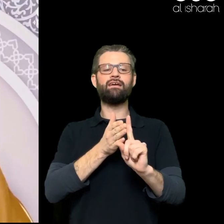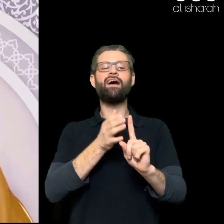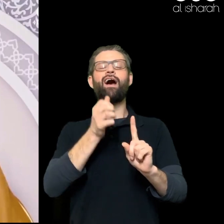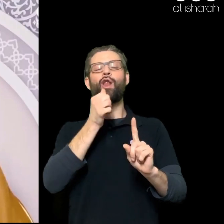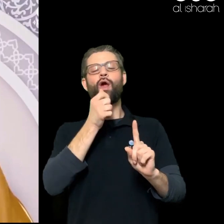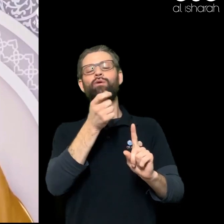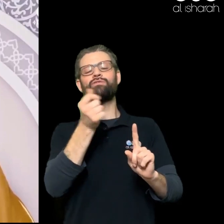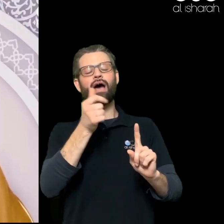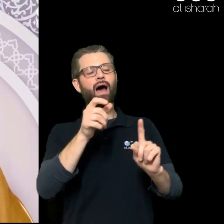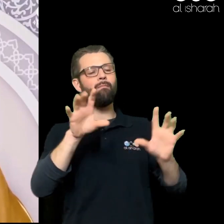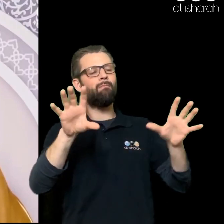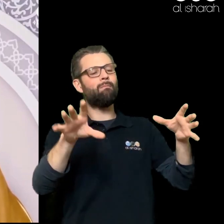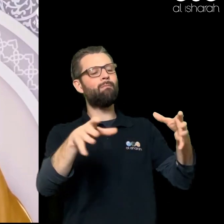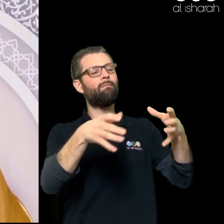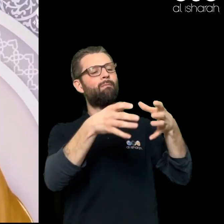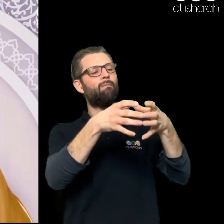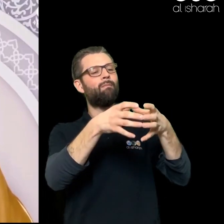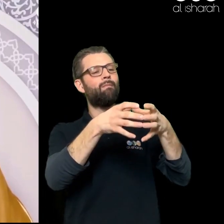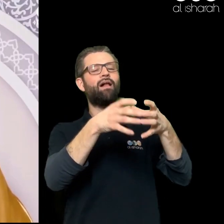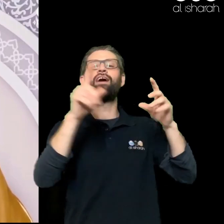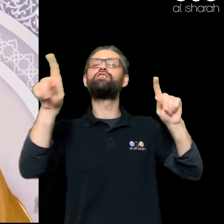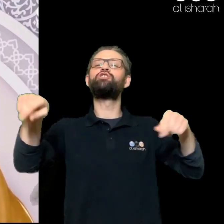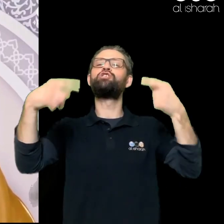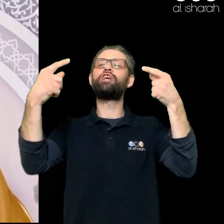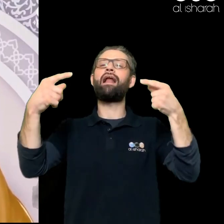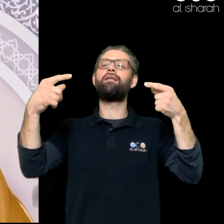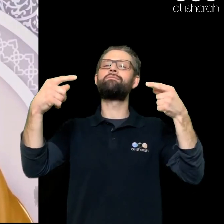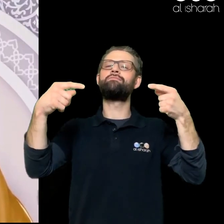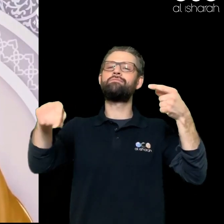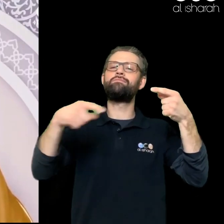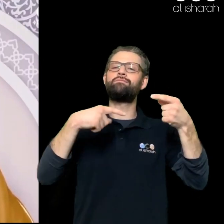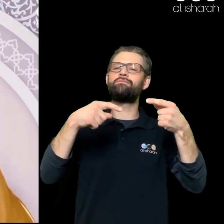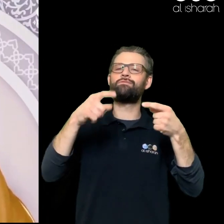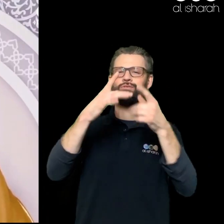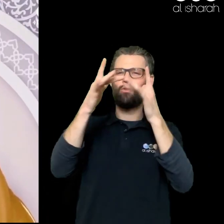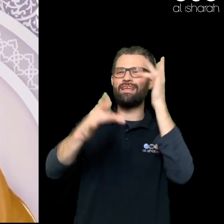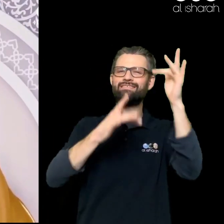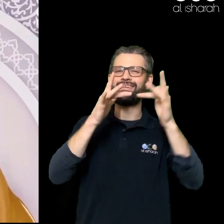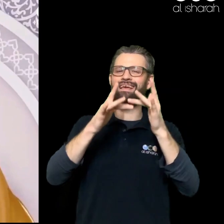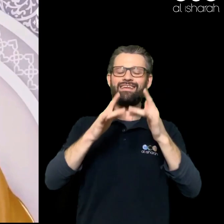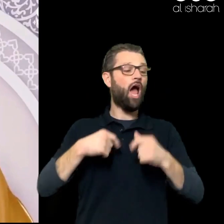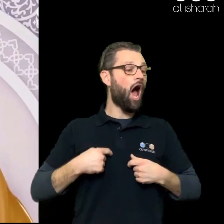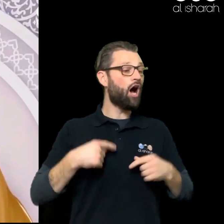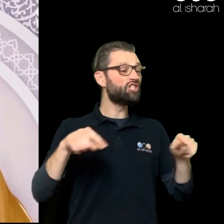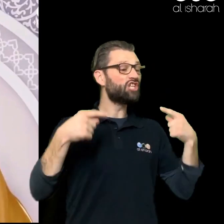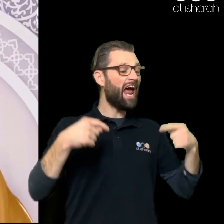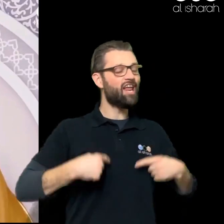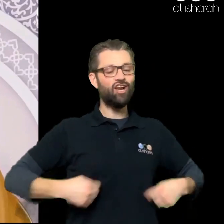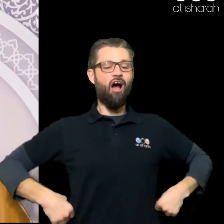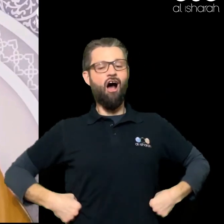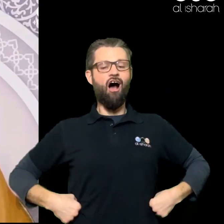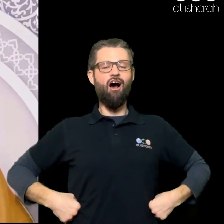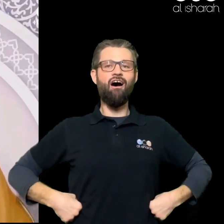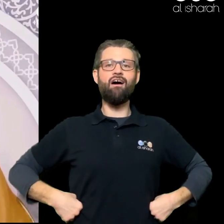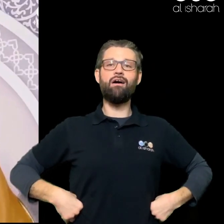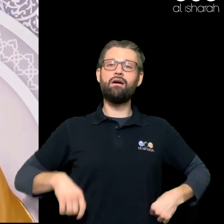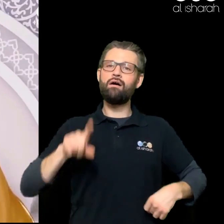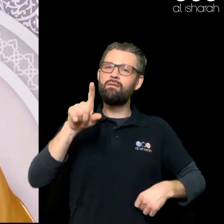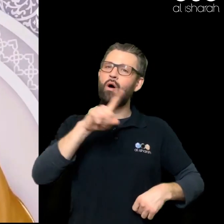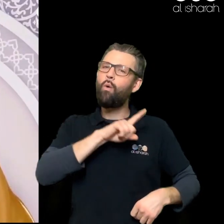do certain things We don't just say Wow this is a challenge I'm going to do it We need to look At the challenge First Is it something Of great